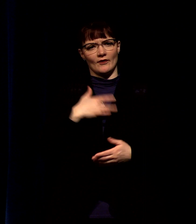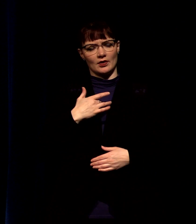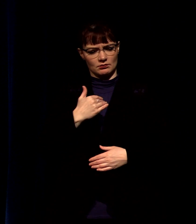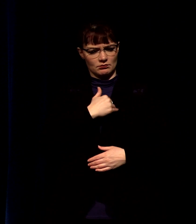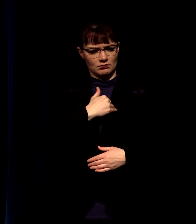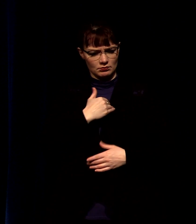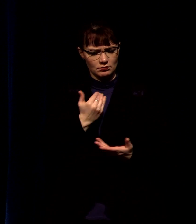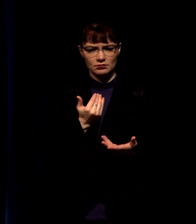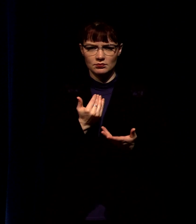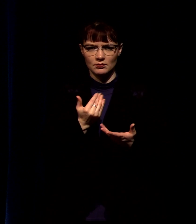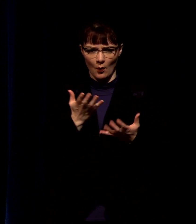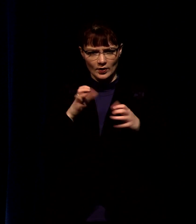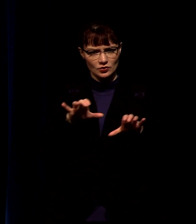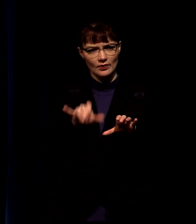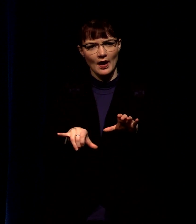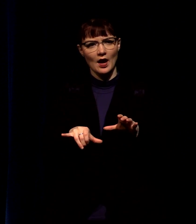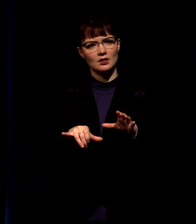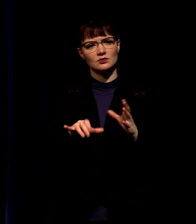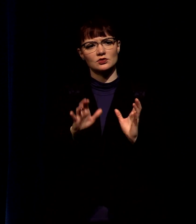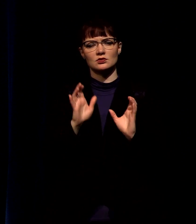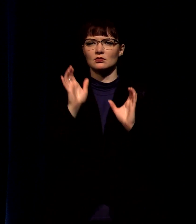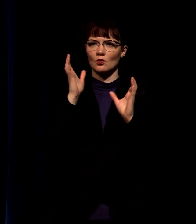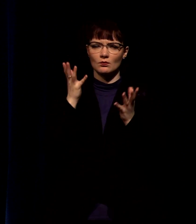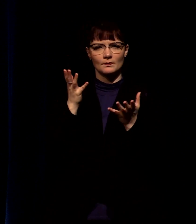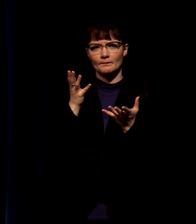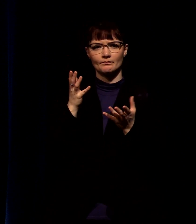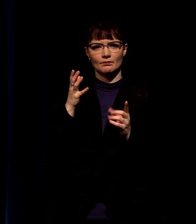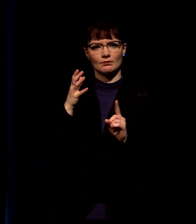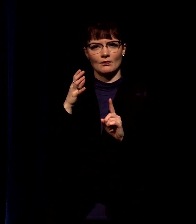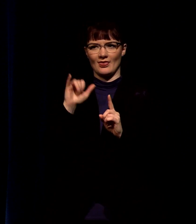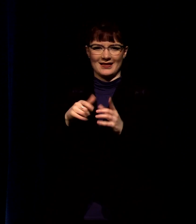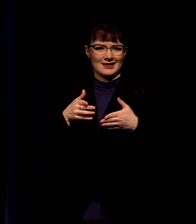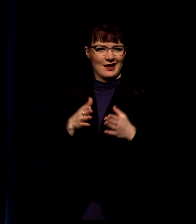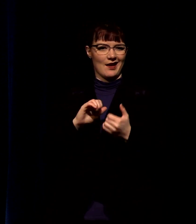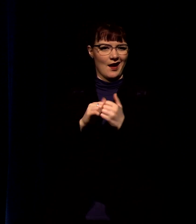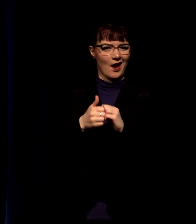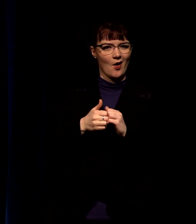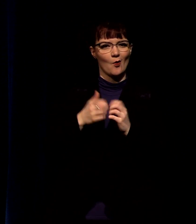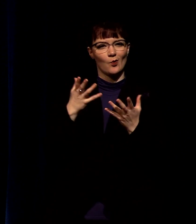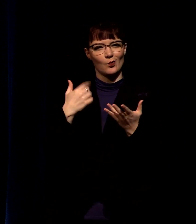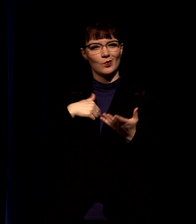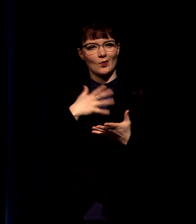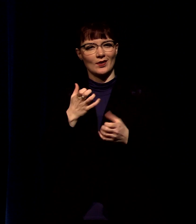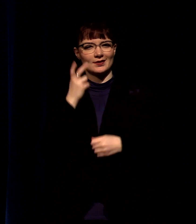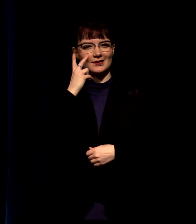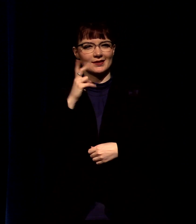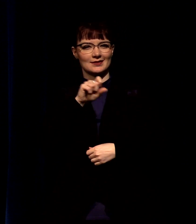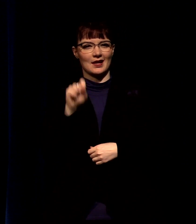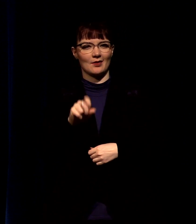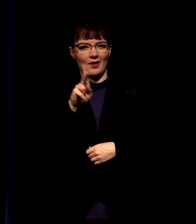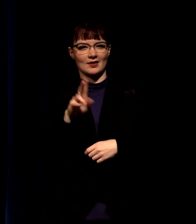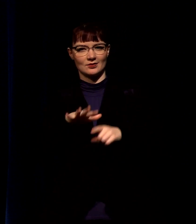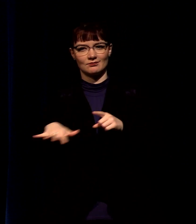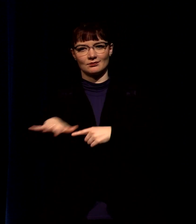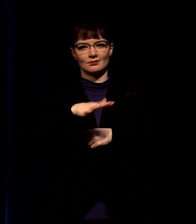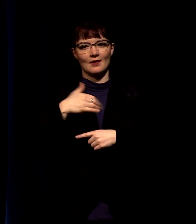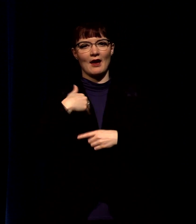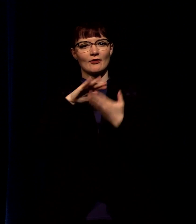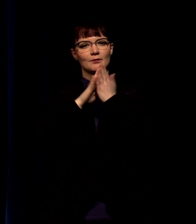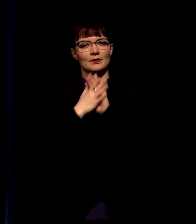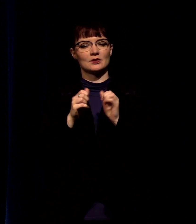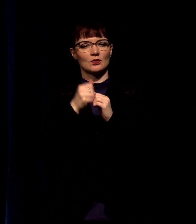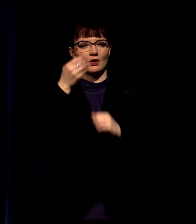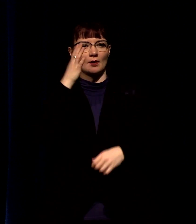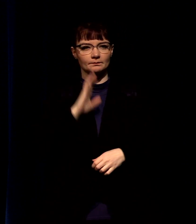greatly appreciate as we just seek to see our city become a city at peace with god would you do me a favor before i give you i got a